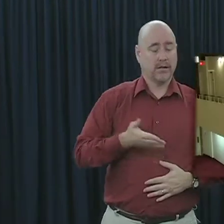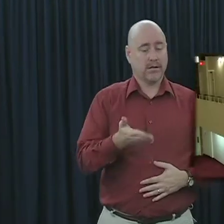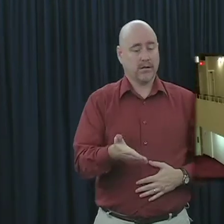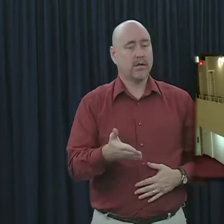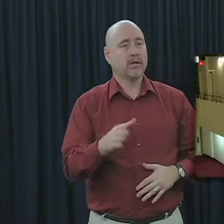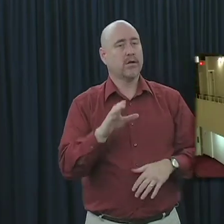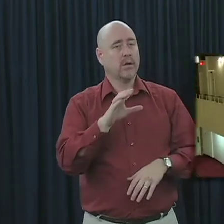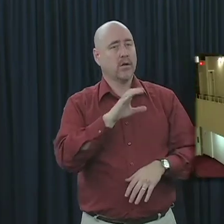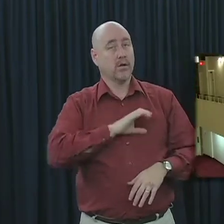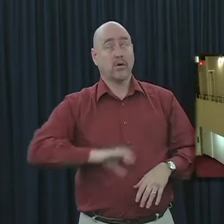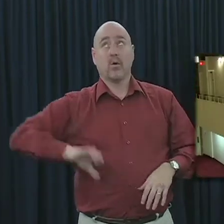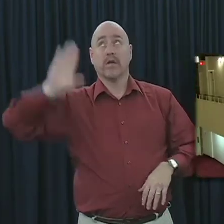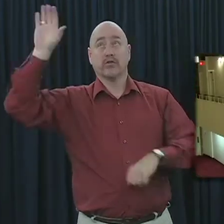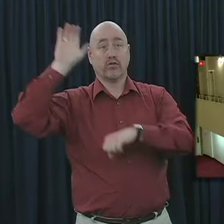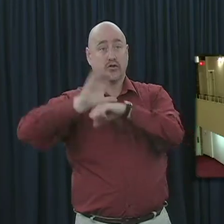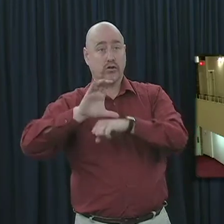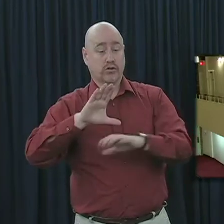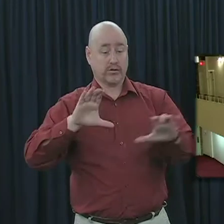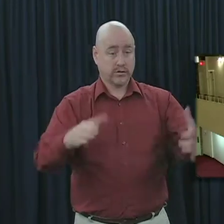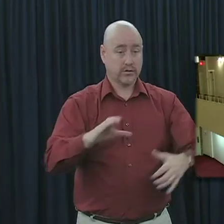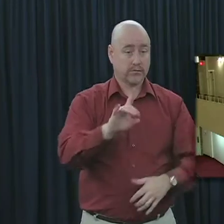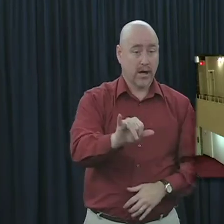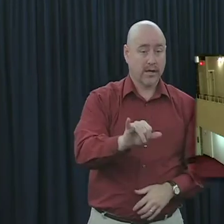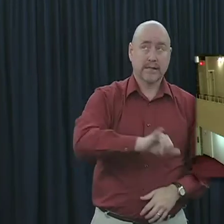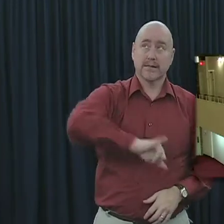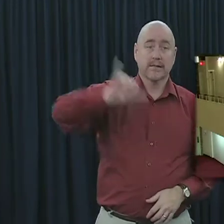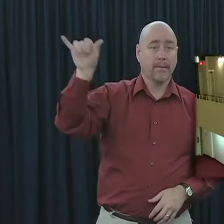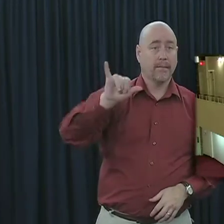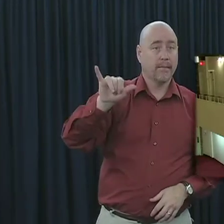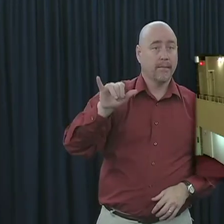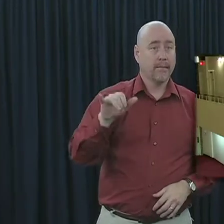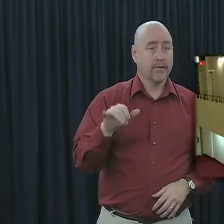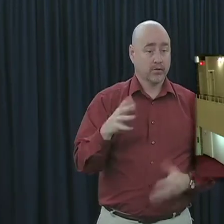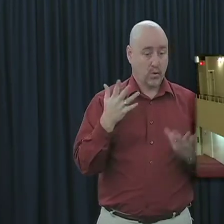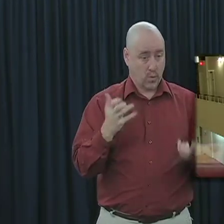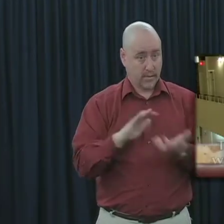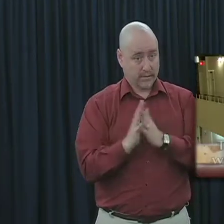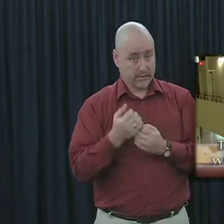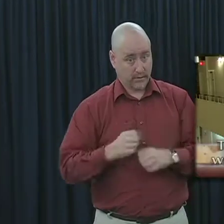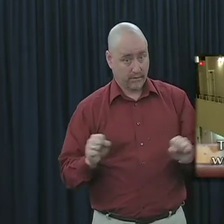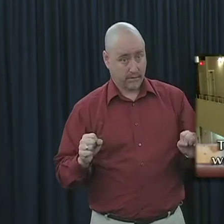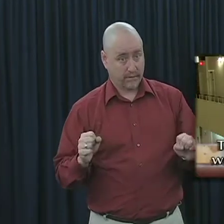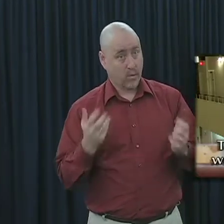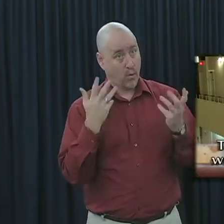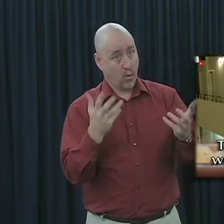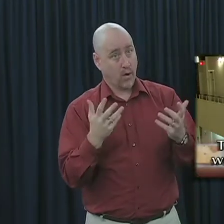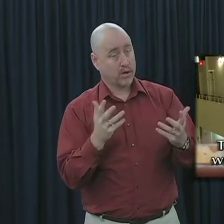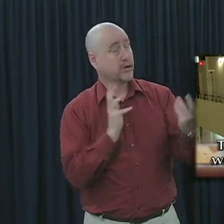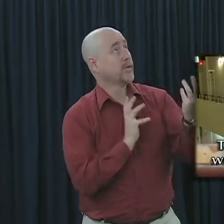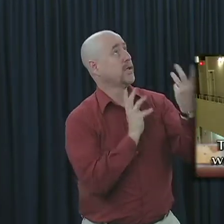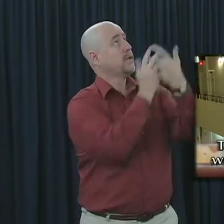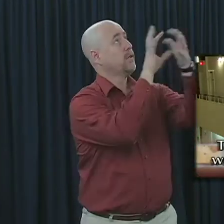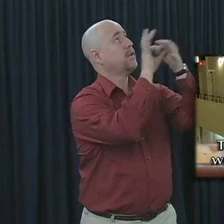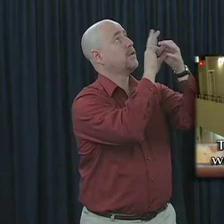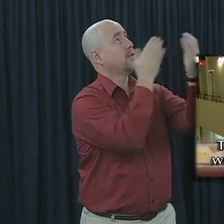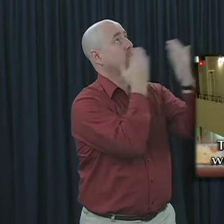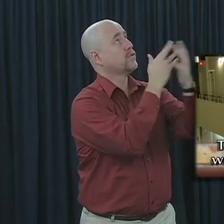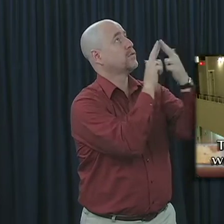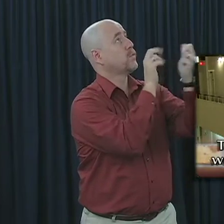Christ's church and the body are one and the same. And so, if we want to be saved, if we want to be reconciled to God, then we